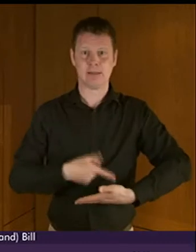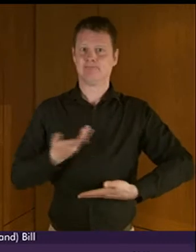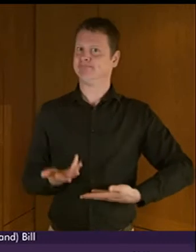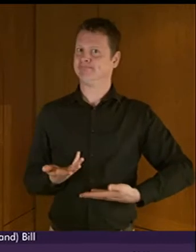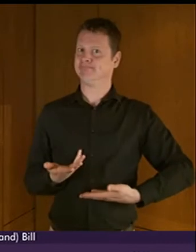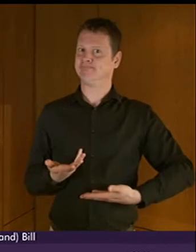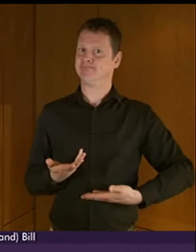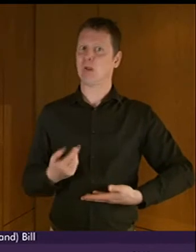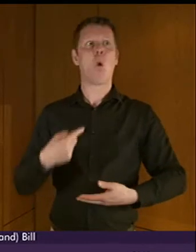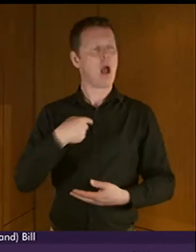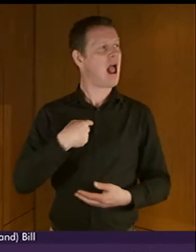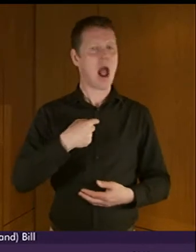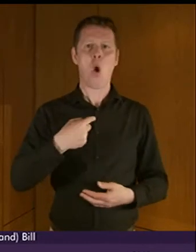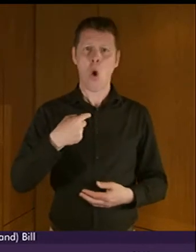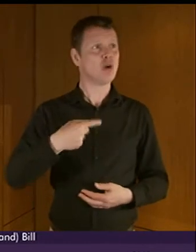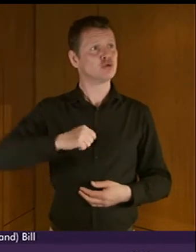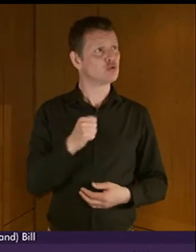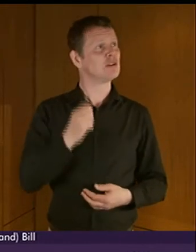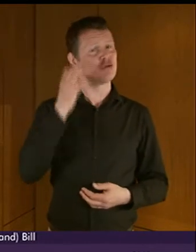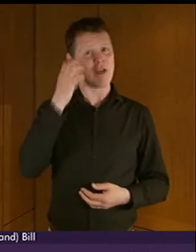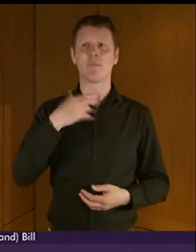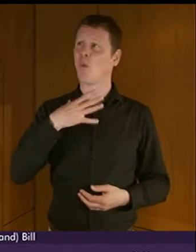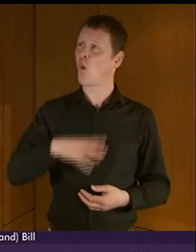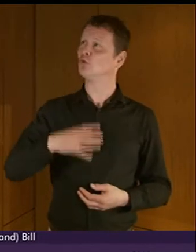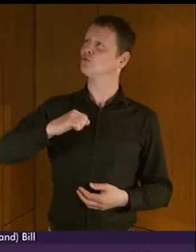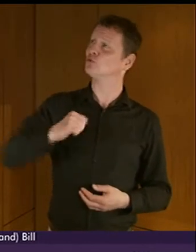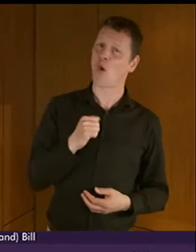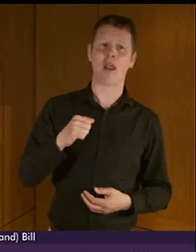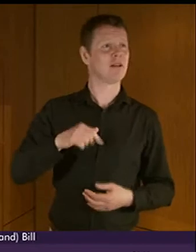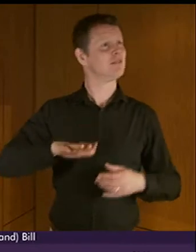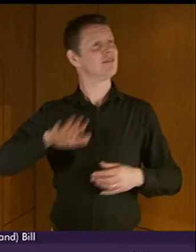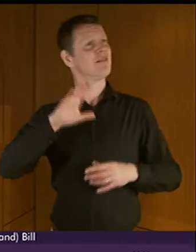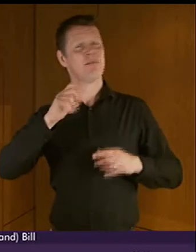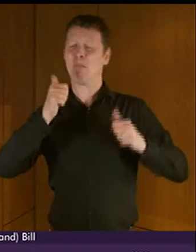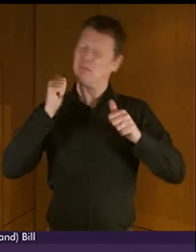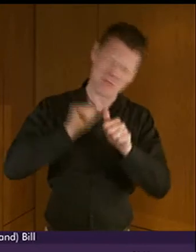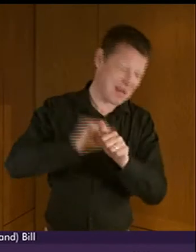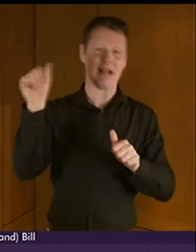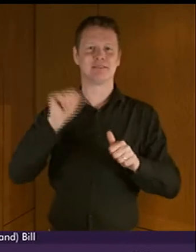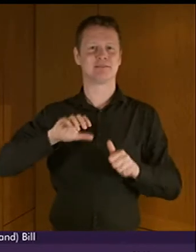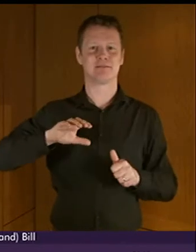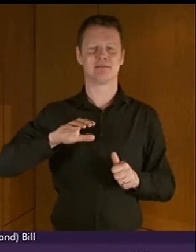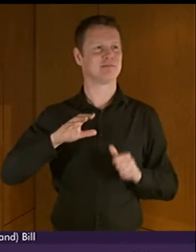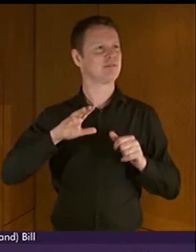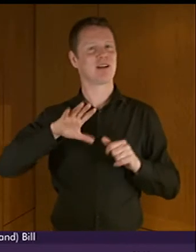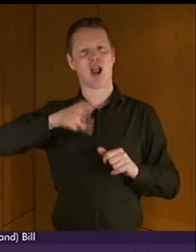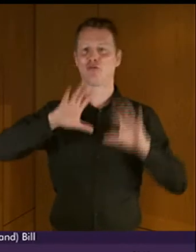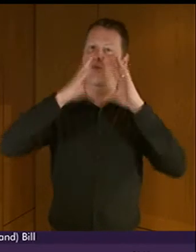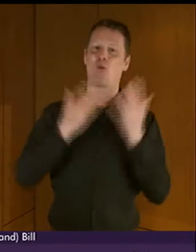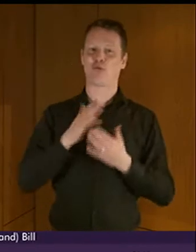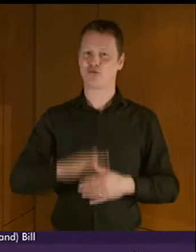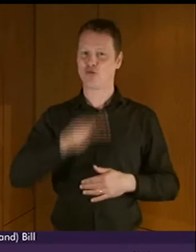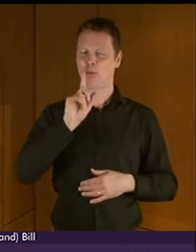be genuinely the best place for everyone to grow up so we have recognised the importance of supporting